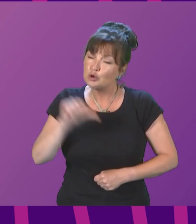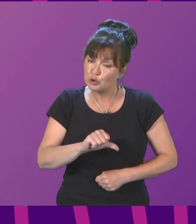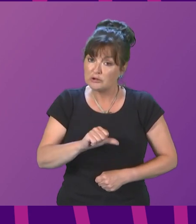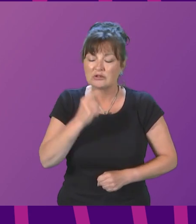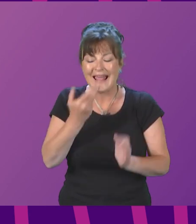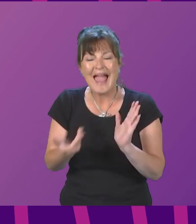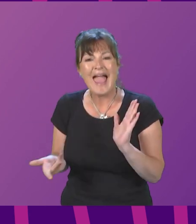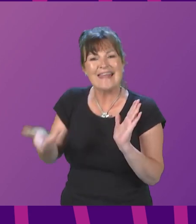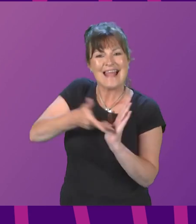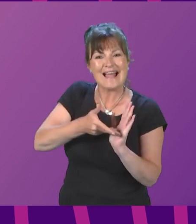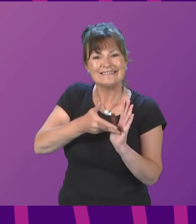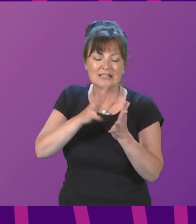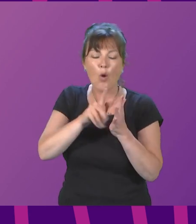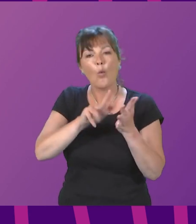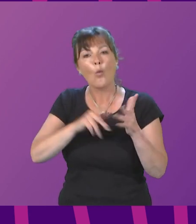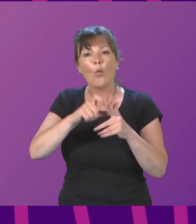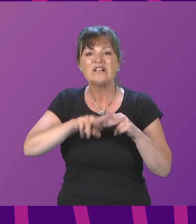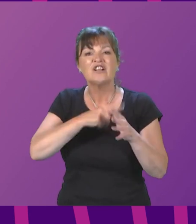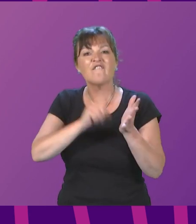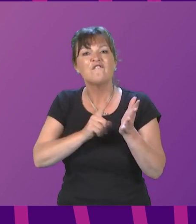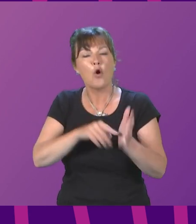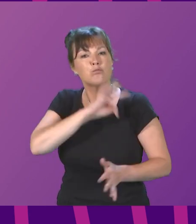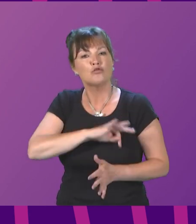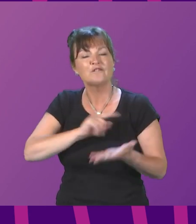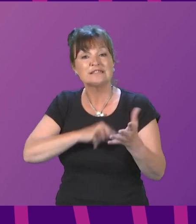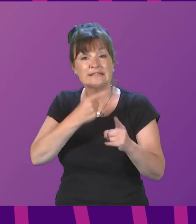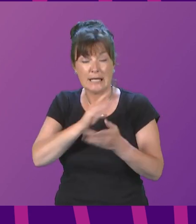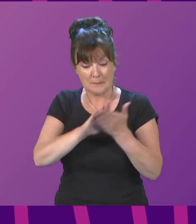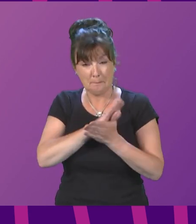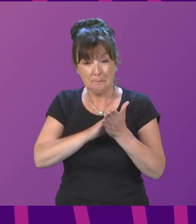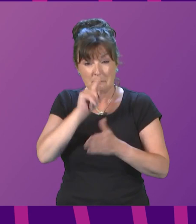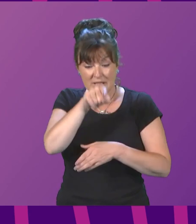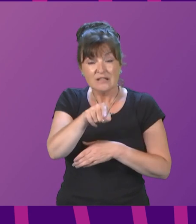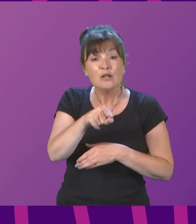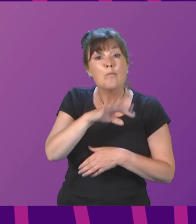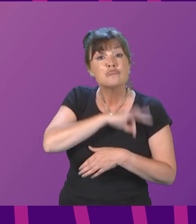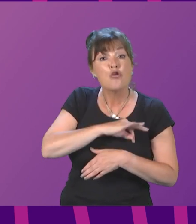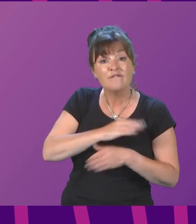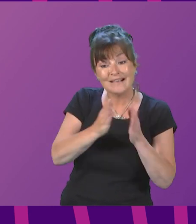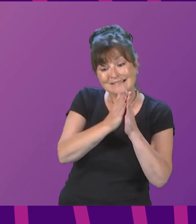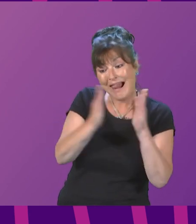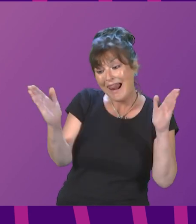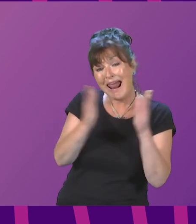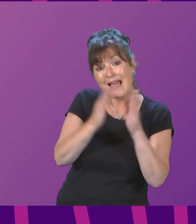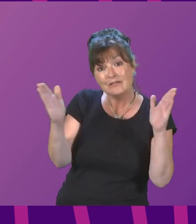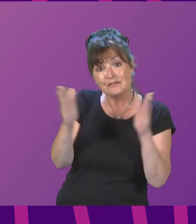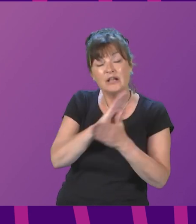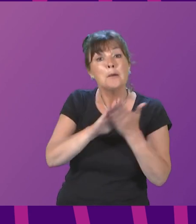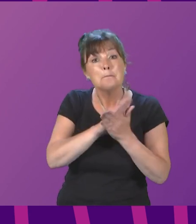windfall profits tax, for example, by broadening the energy profits levy and removing the investment allowance.